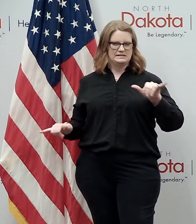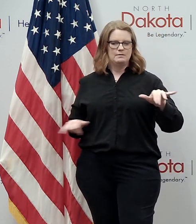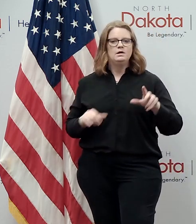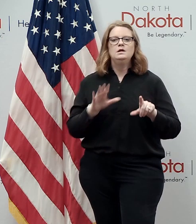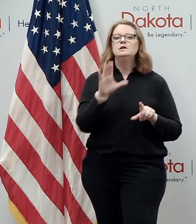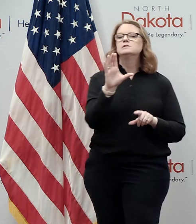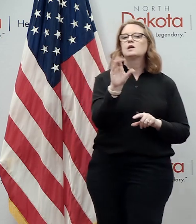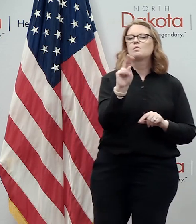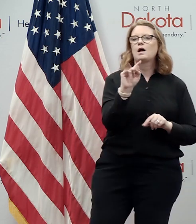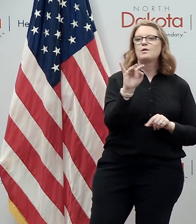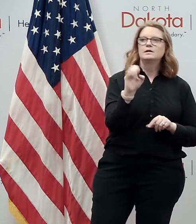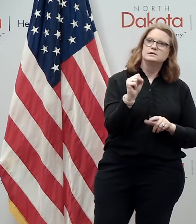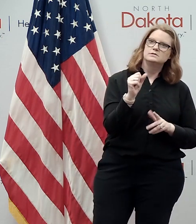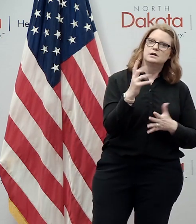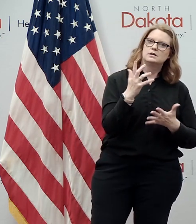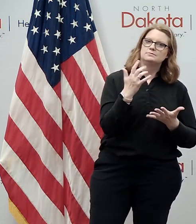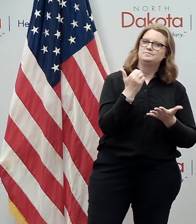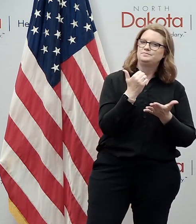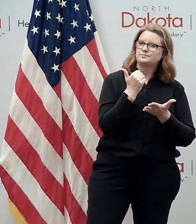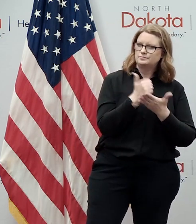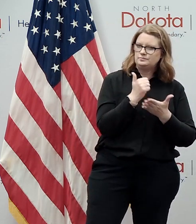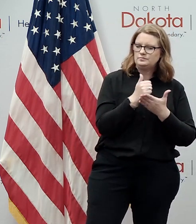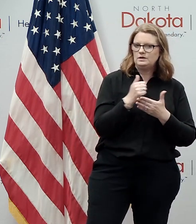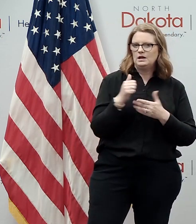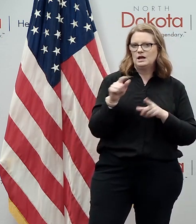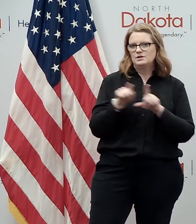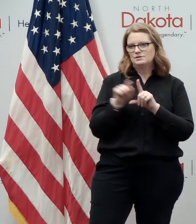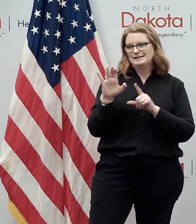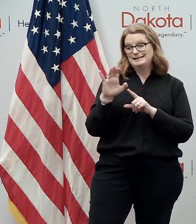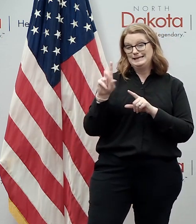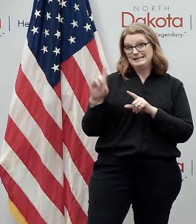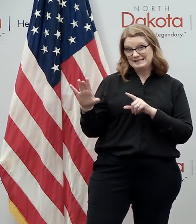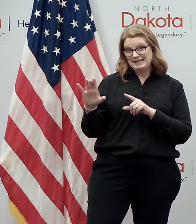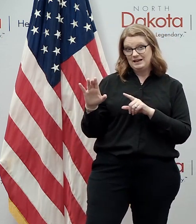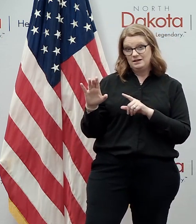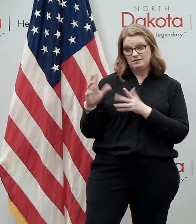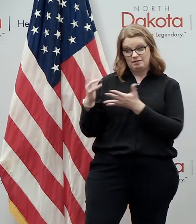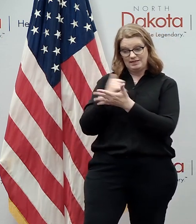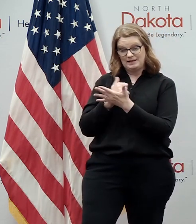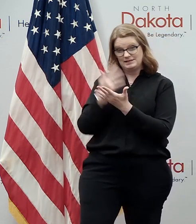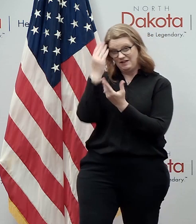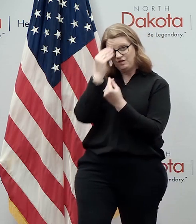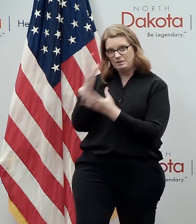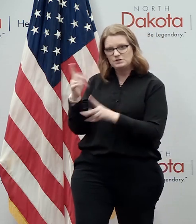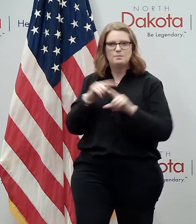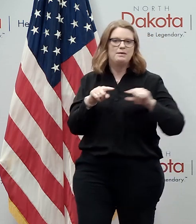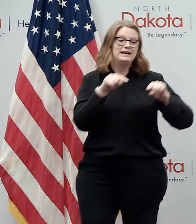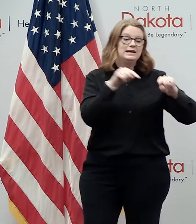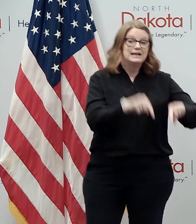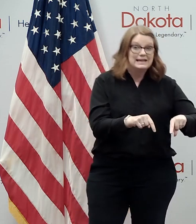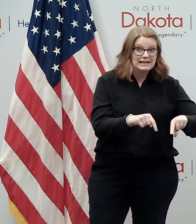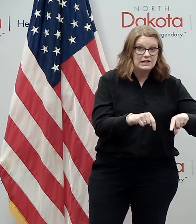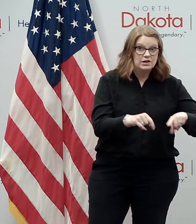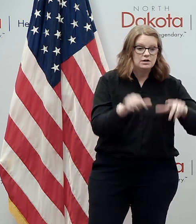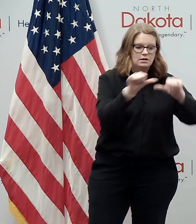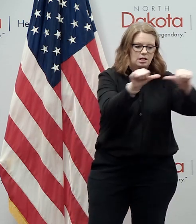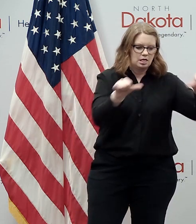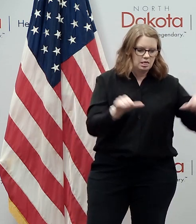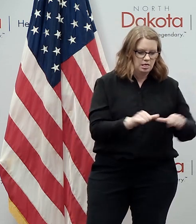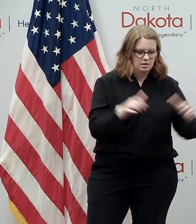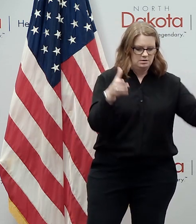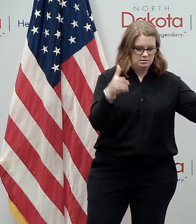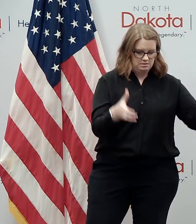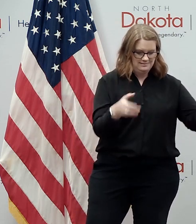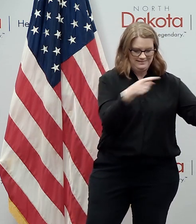level that's certainly how cdc collects data nationally but on the reality on the ground we have to think about these as how people as as social